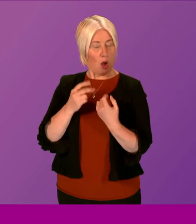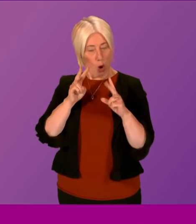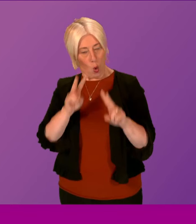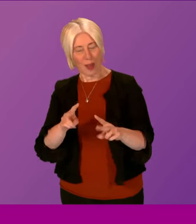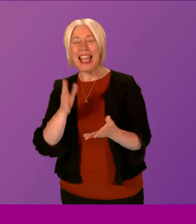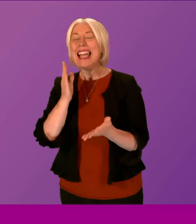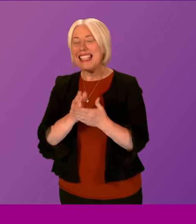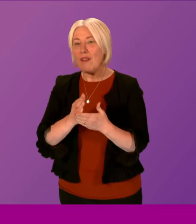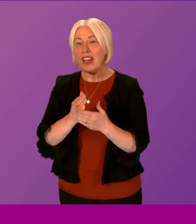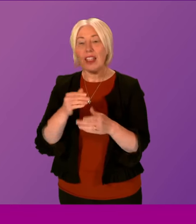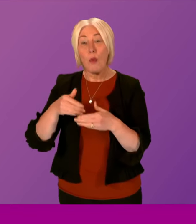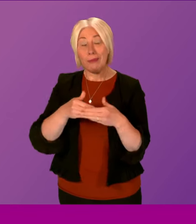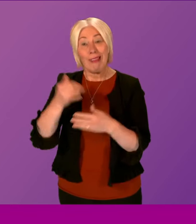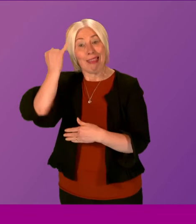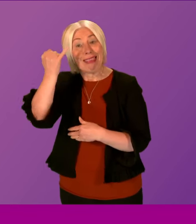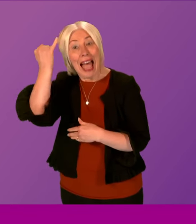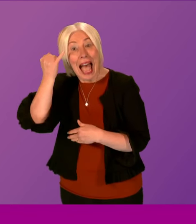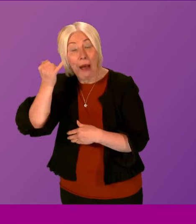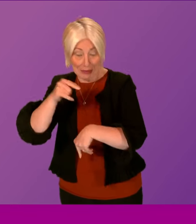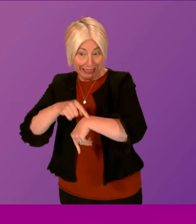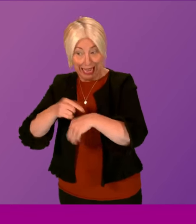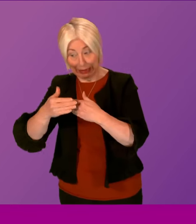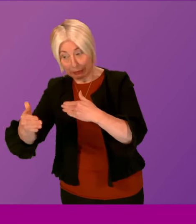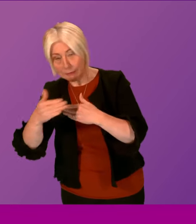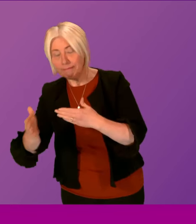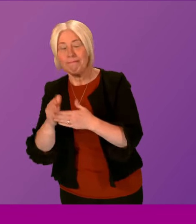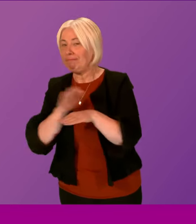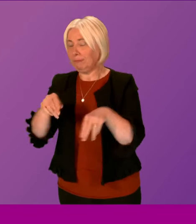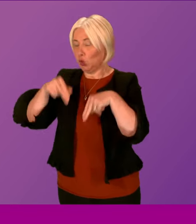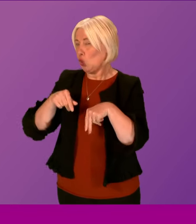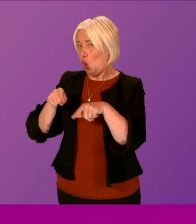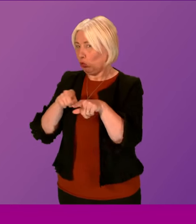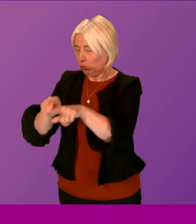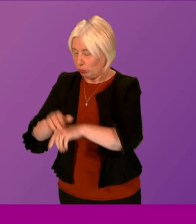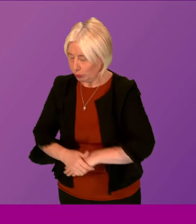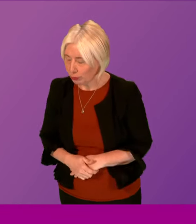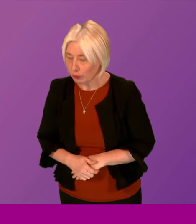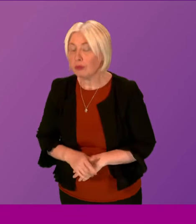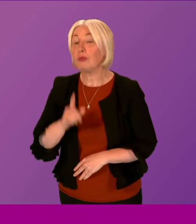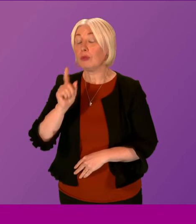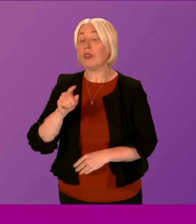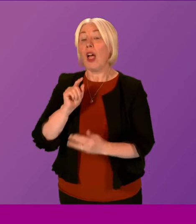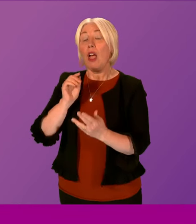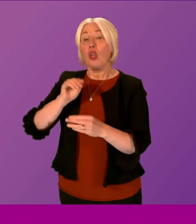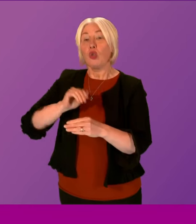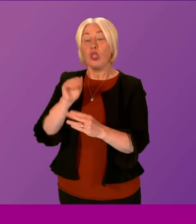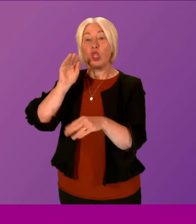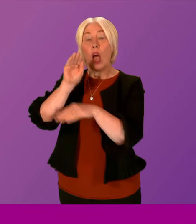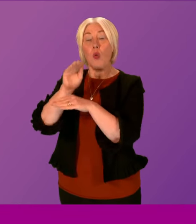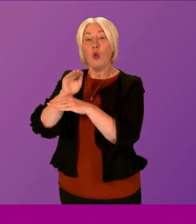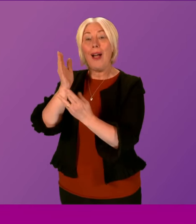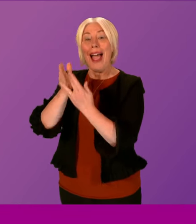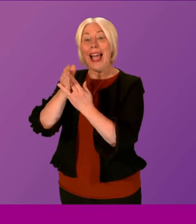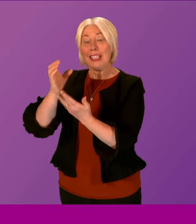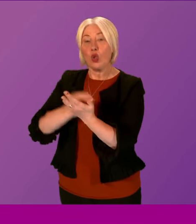season. I note that some would wish us to review the access code as Emma Harper references and of course we'll give that consideration,